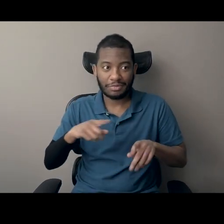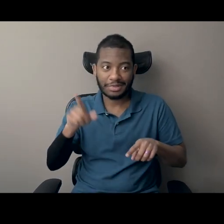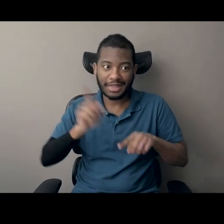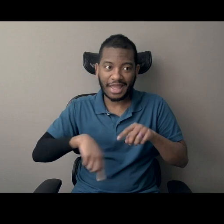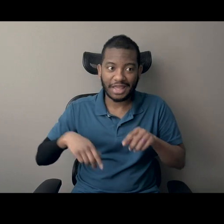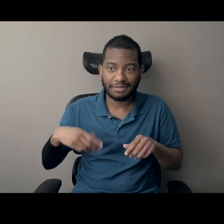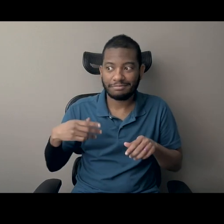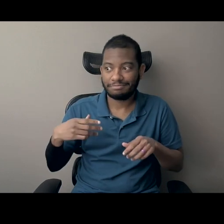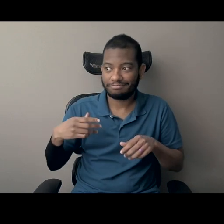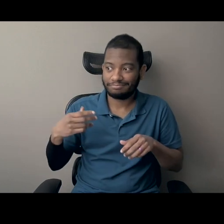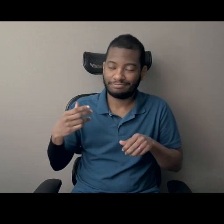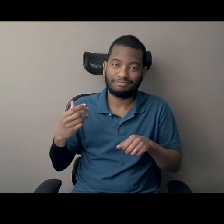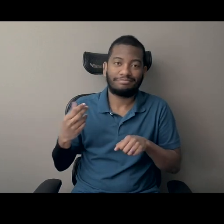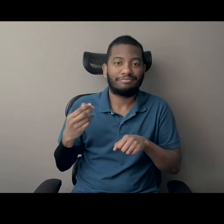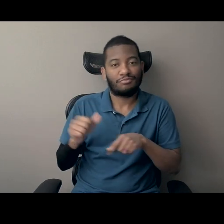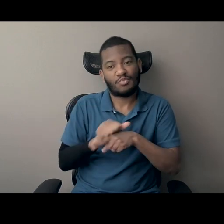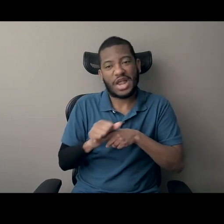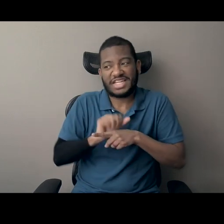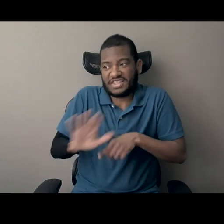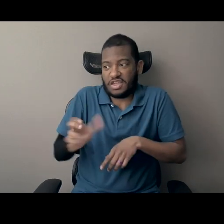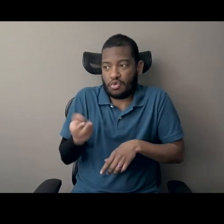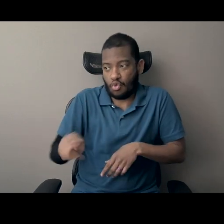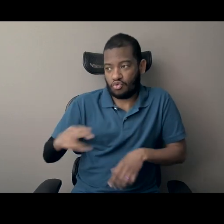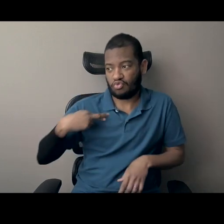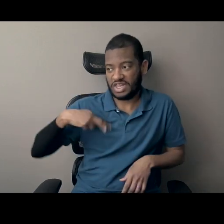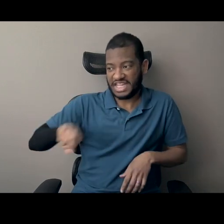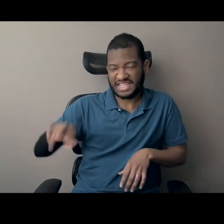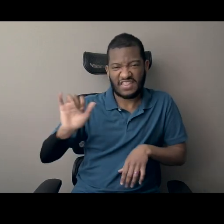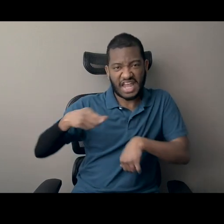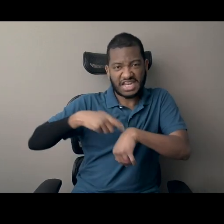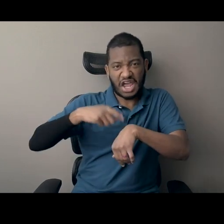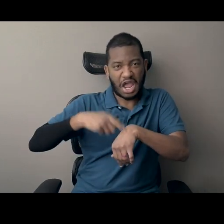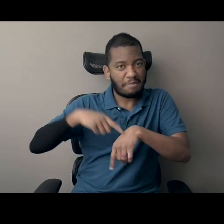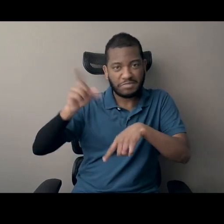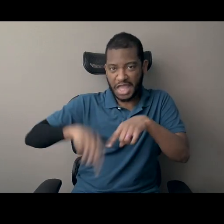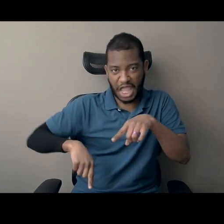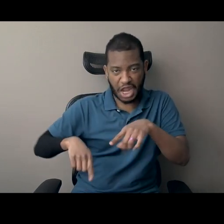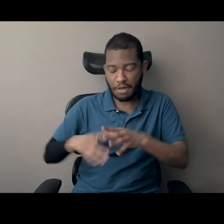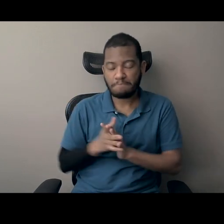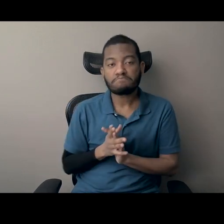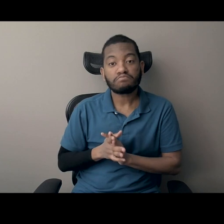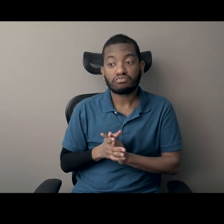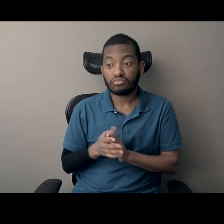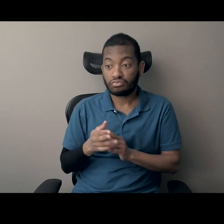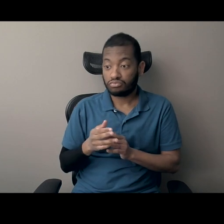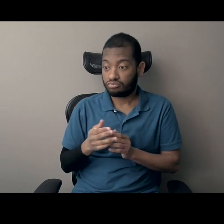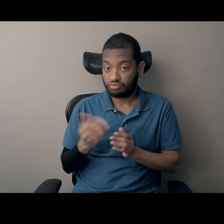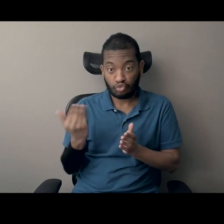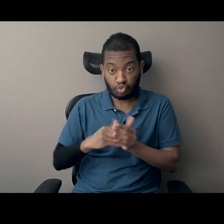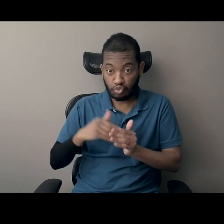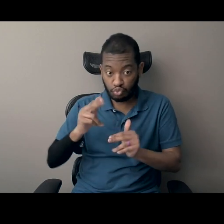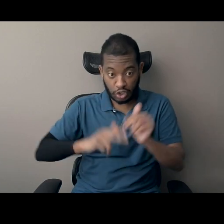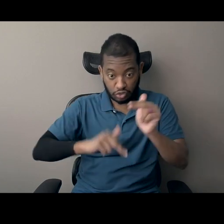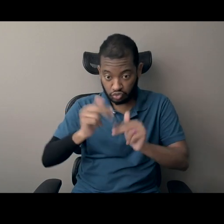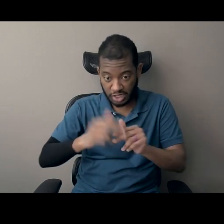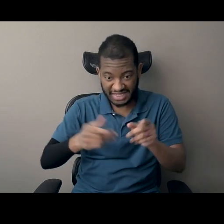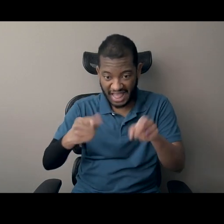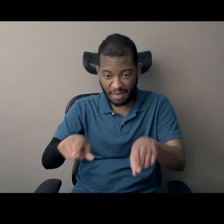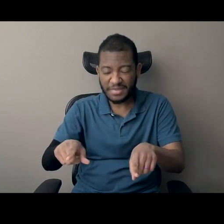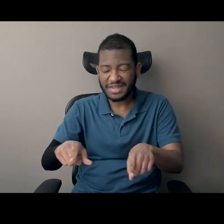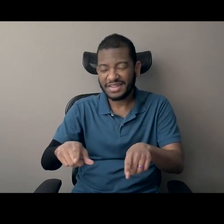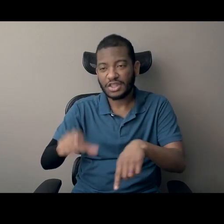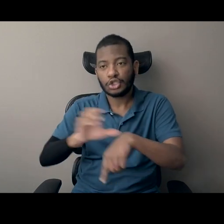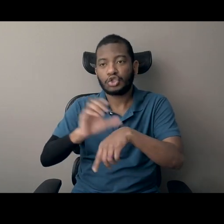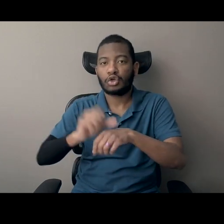And then the church reemerged in the reconstruction era. And, and then I learned that, um, pastor who led the church in the reconstruction